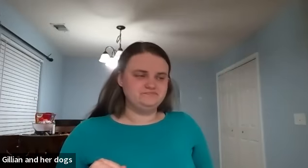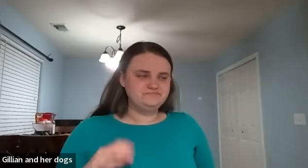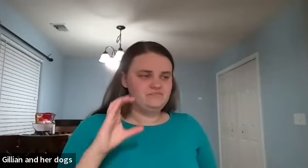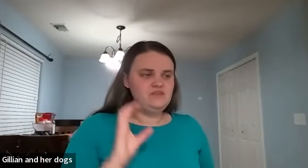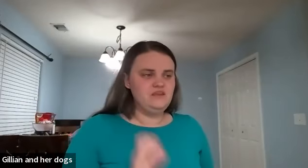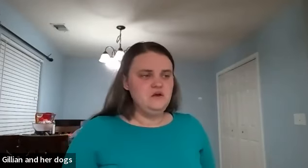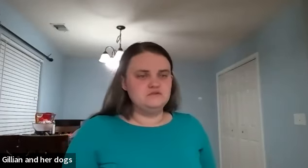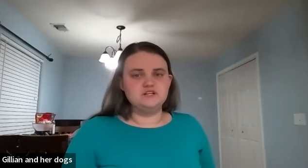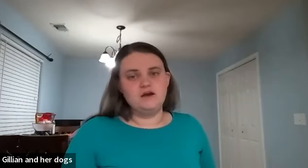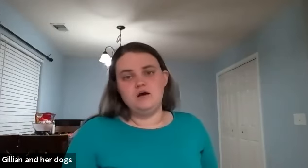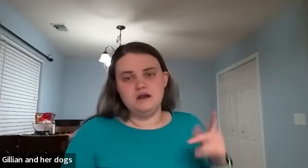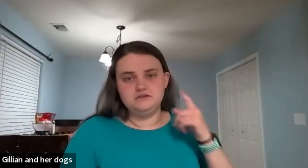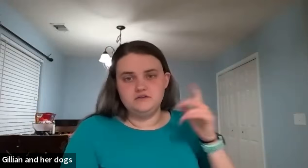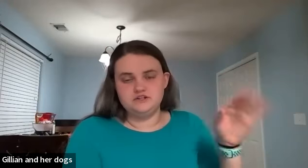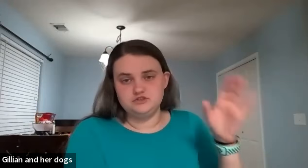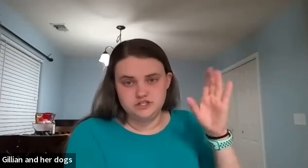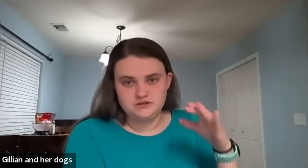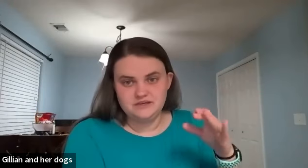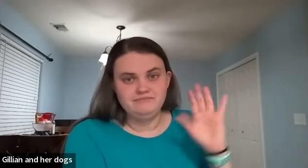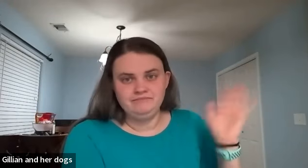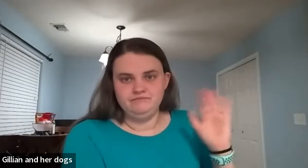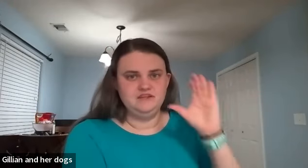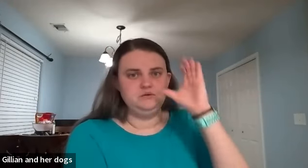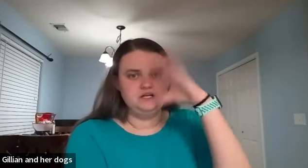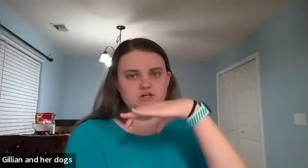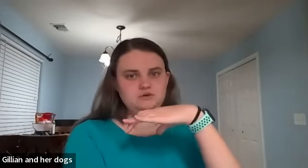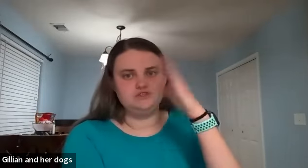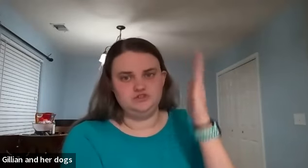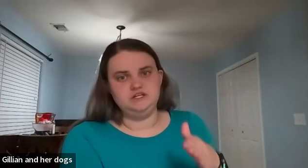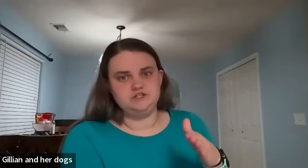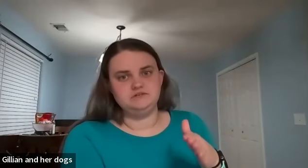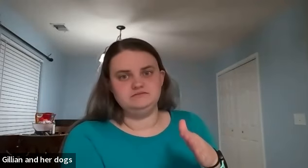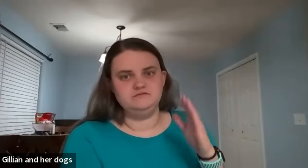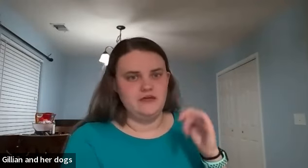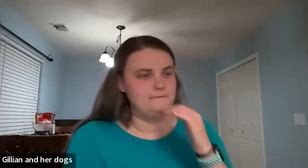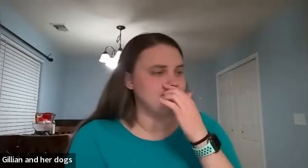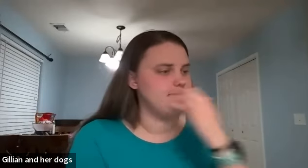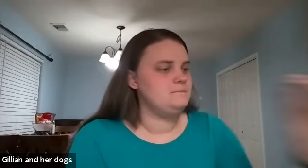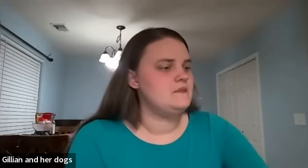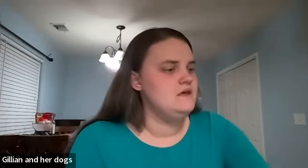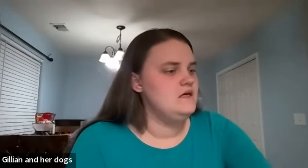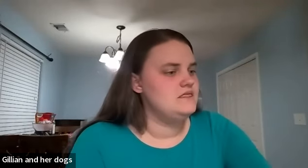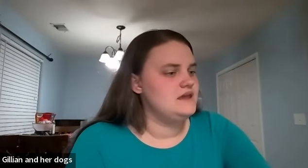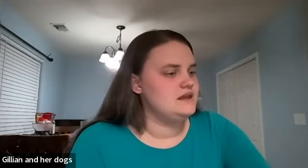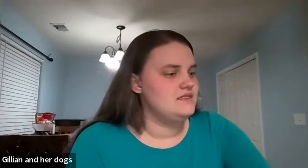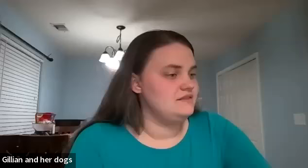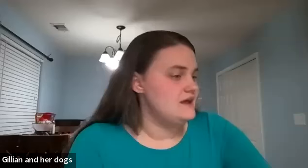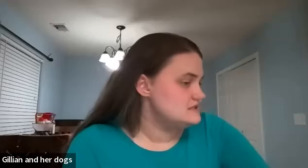you're talking about oh i don't know they're a stranger to me you wouldn't use stranger for that then the last